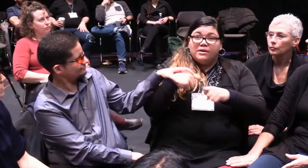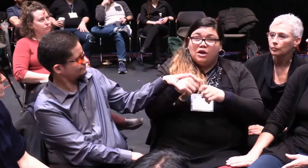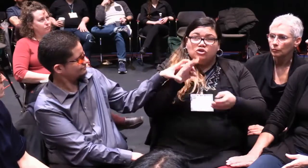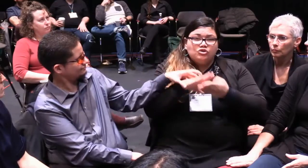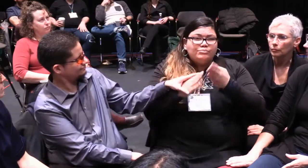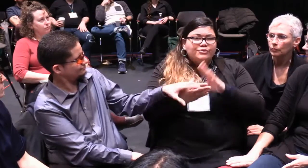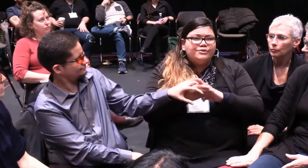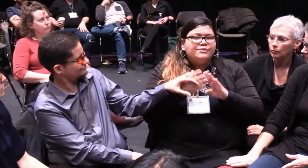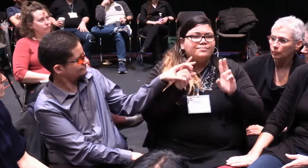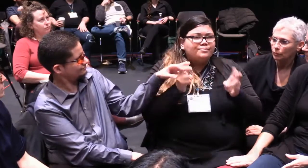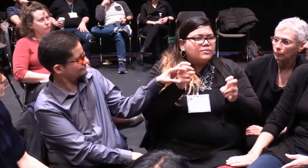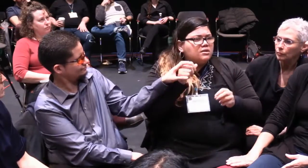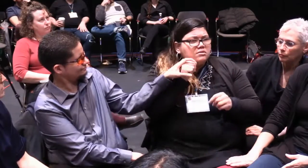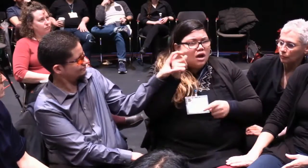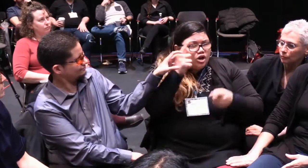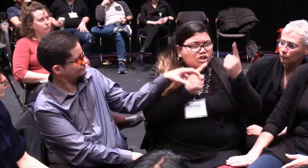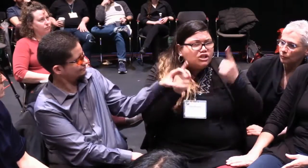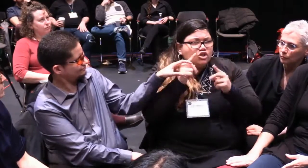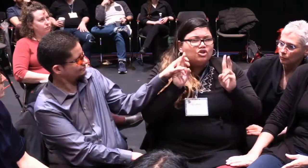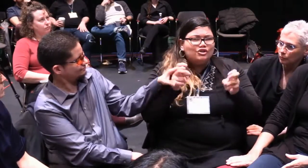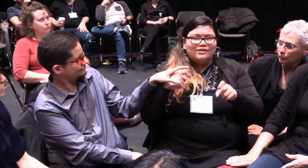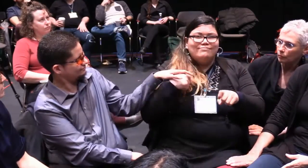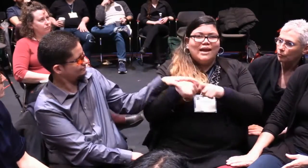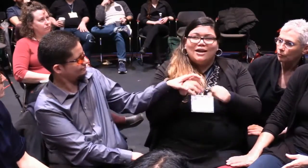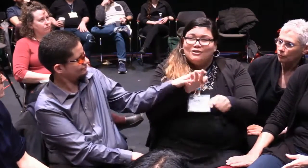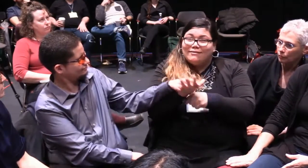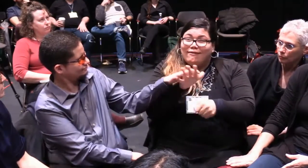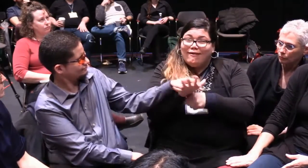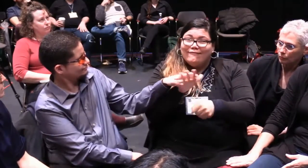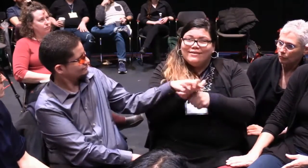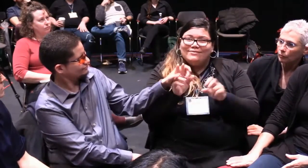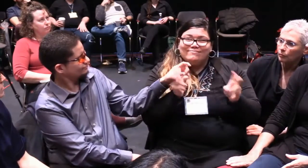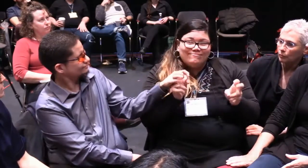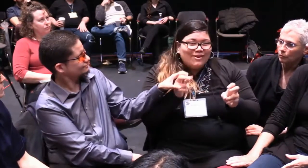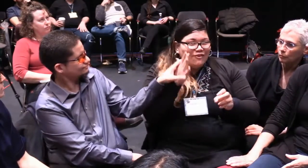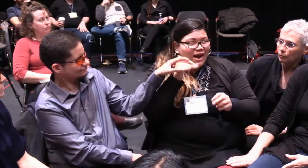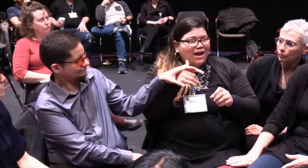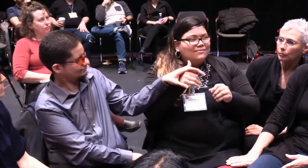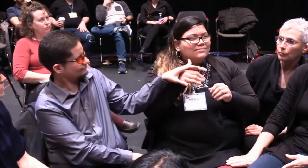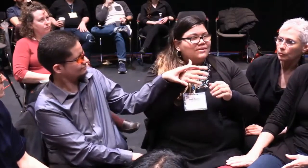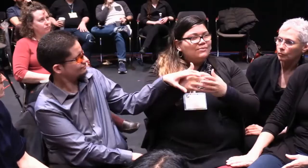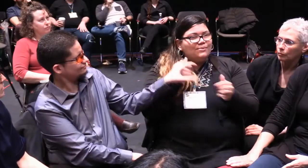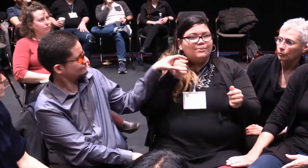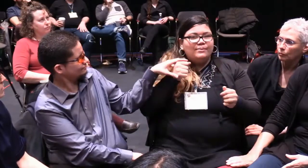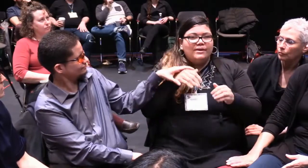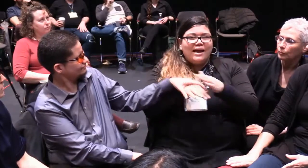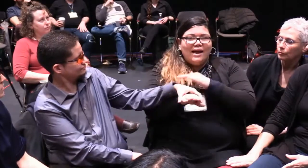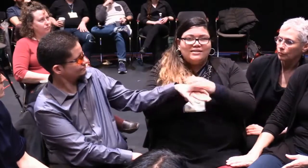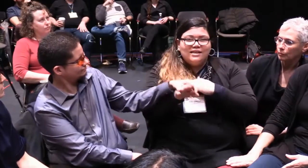within the Latino community, Latinx community. Am I enough?